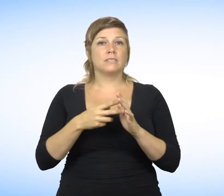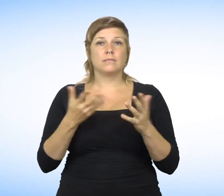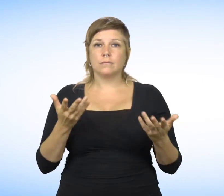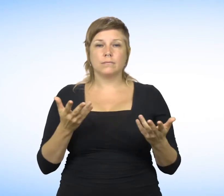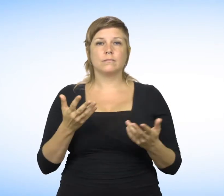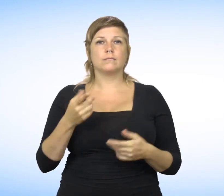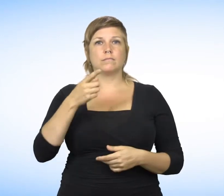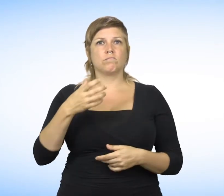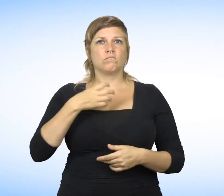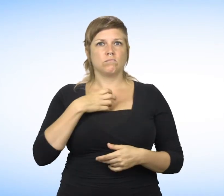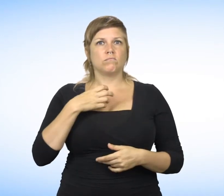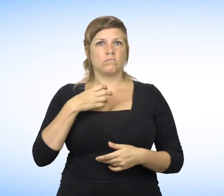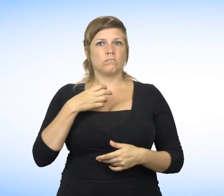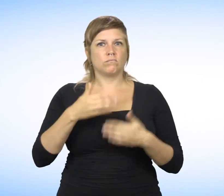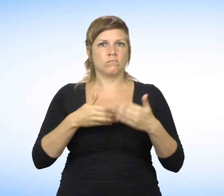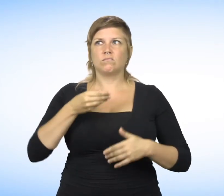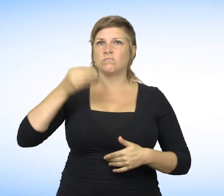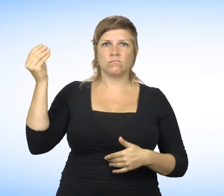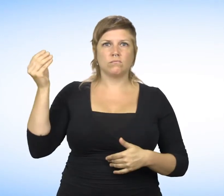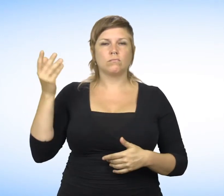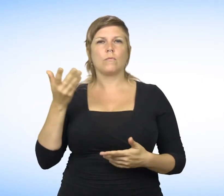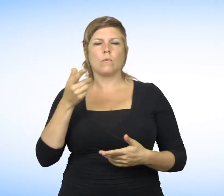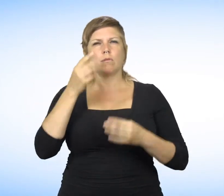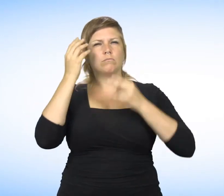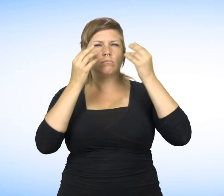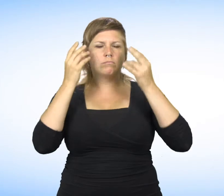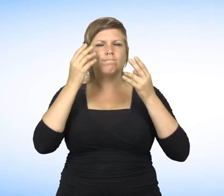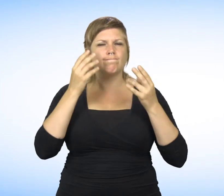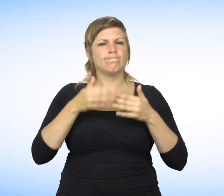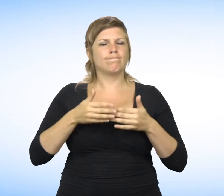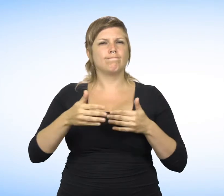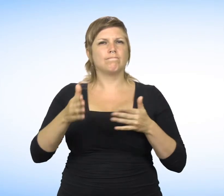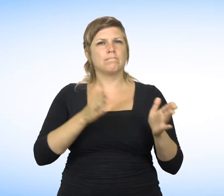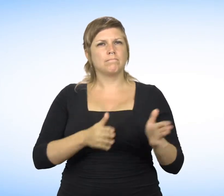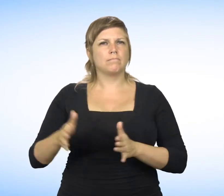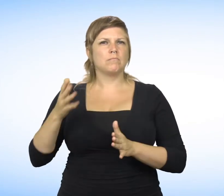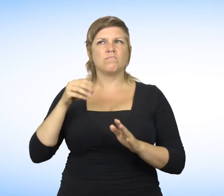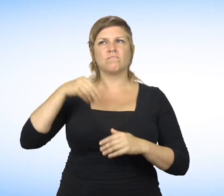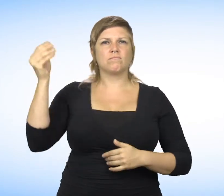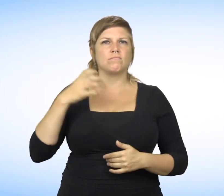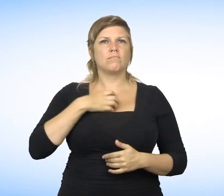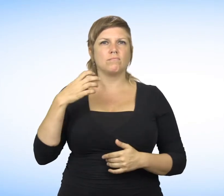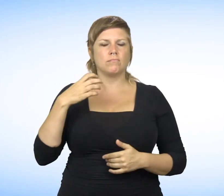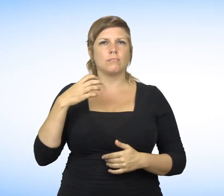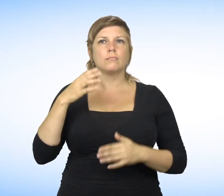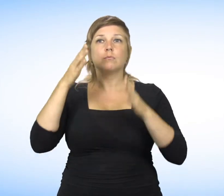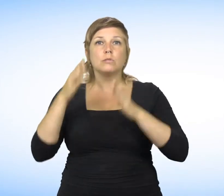This means that no person or organization can take physical, economic, or any other form of reprisals against